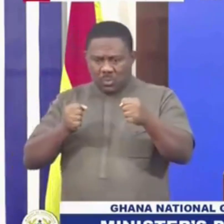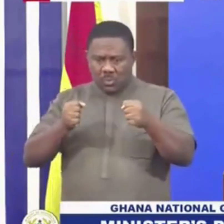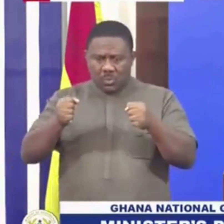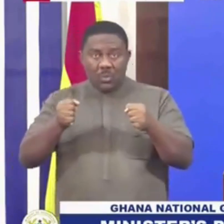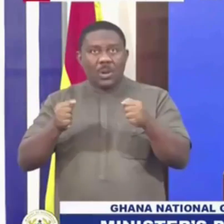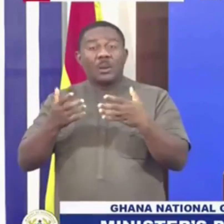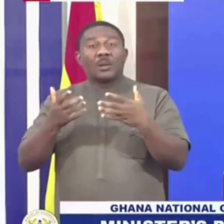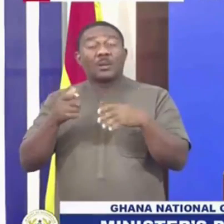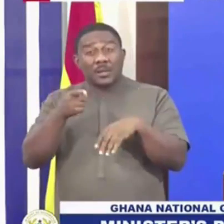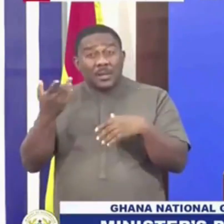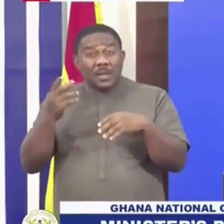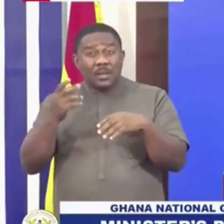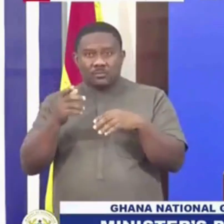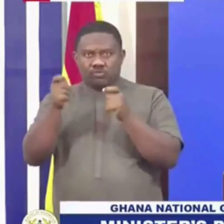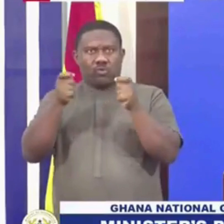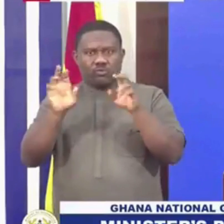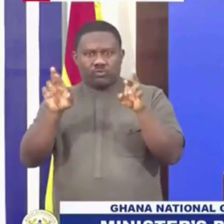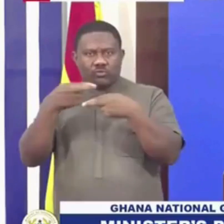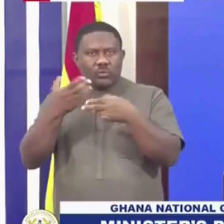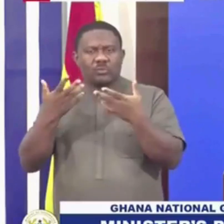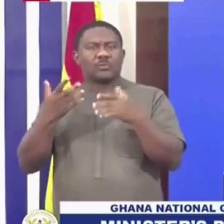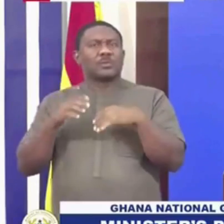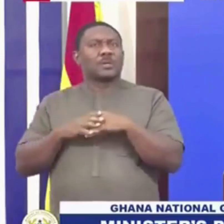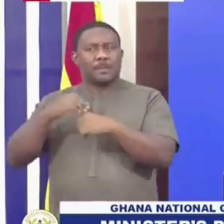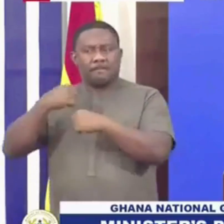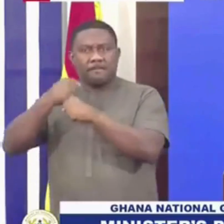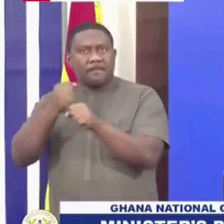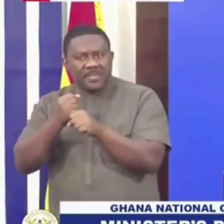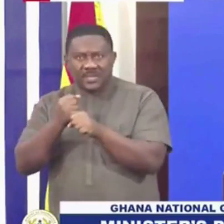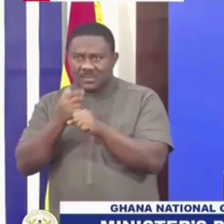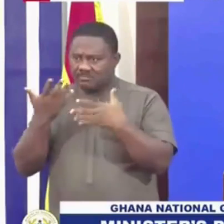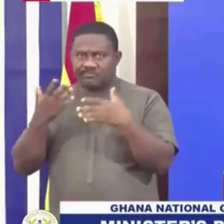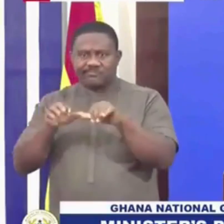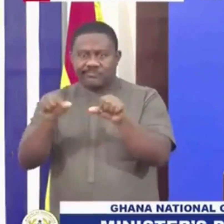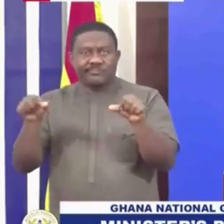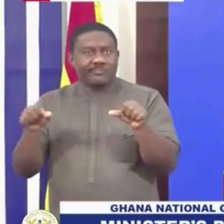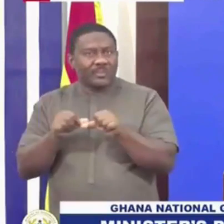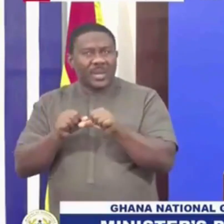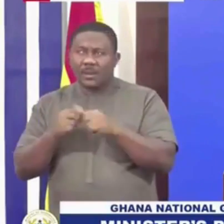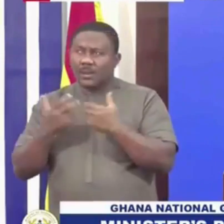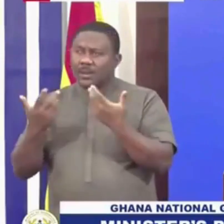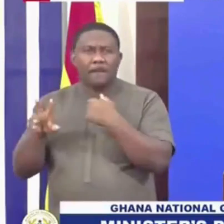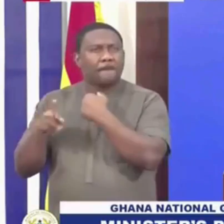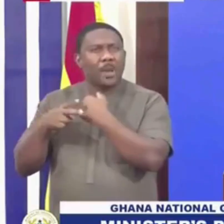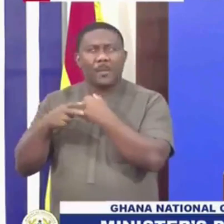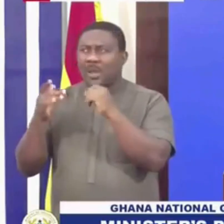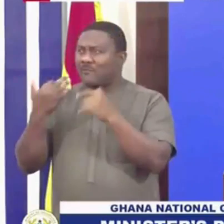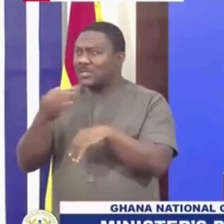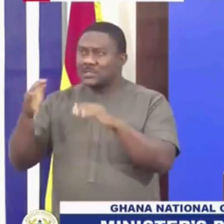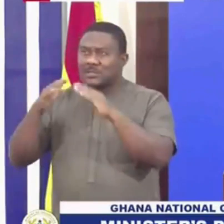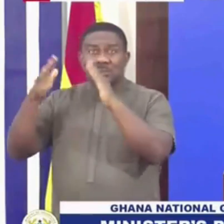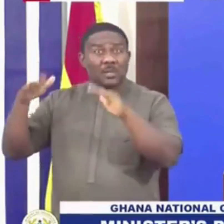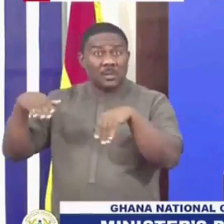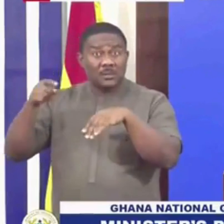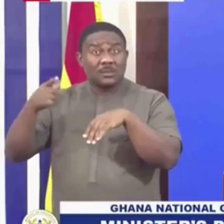to man the control rooms, to go to the processing floors, to be at the storage facilities, and handle all those,